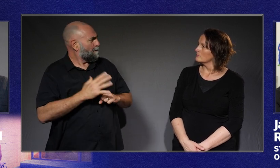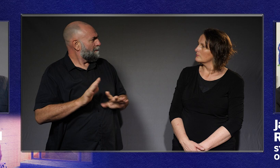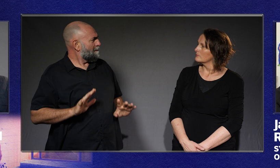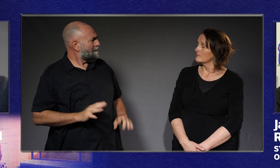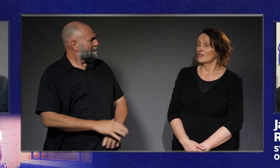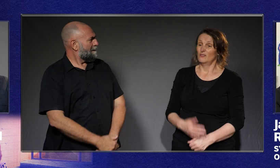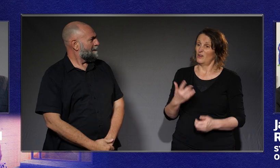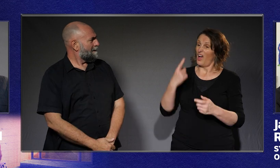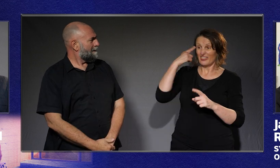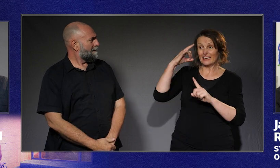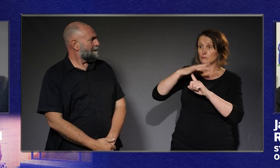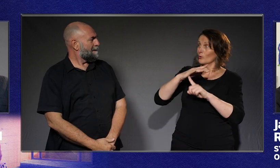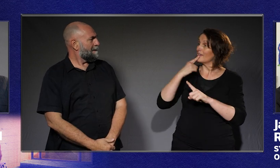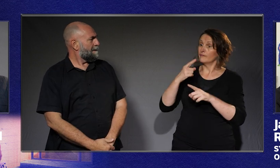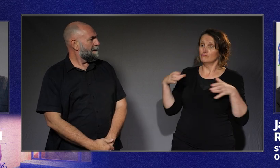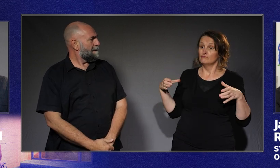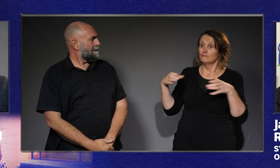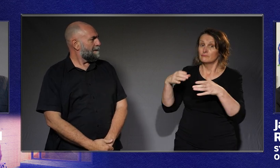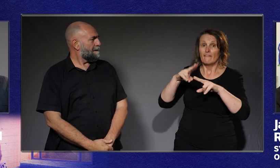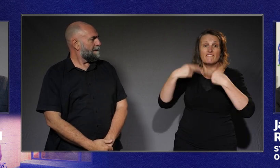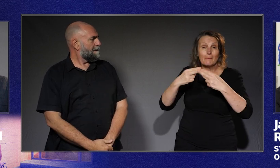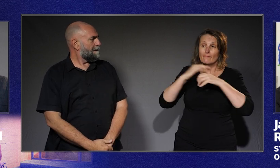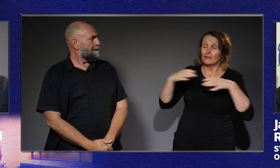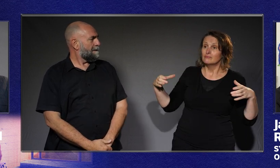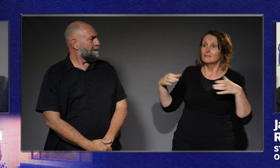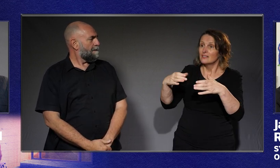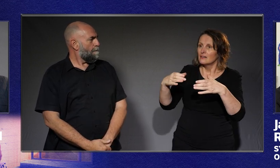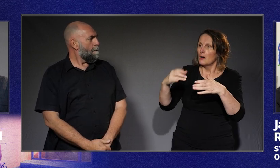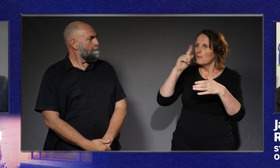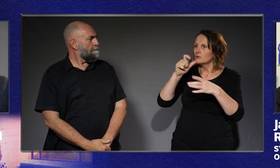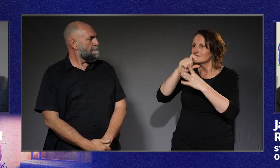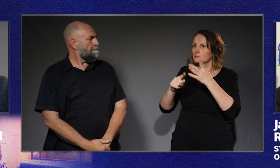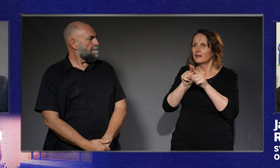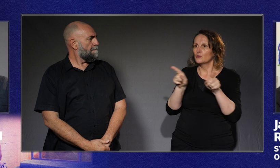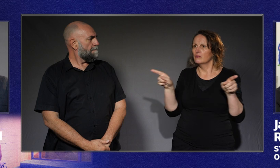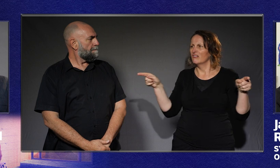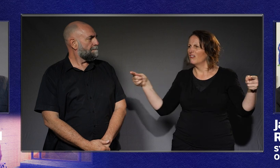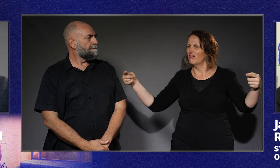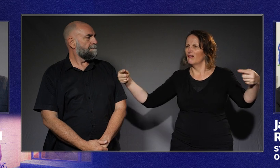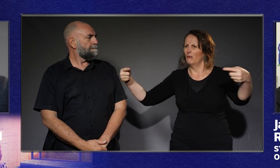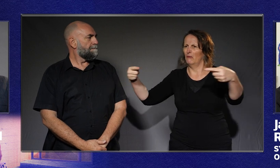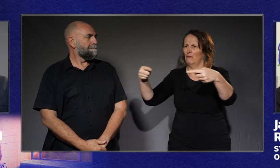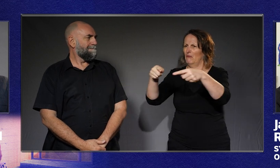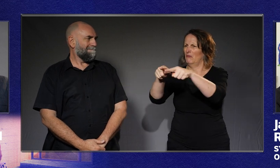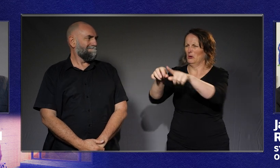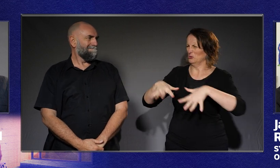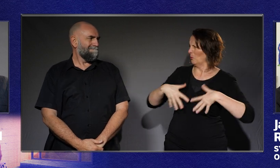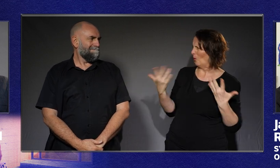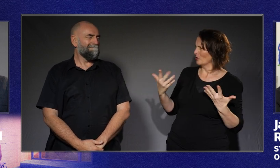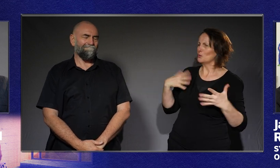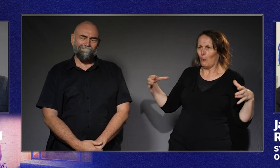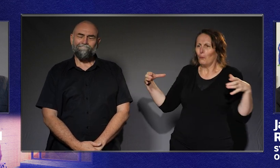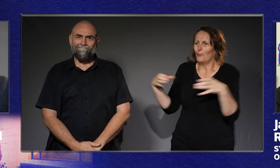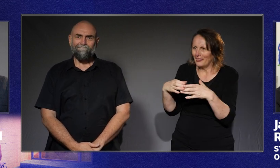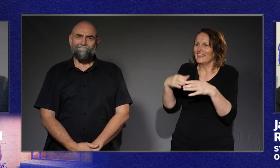and then one friend peels off and goes, I'll see you in half an hour. When we get to my seat, you know, I'm going back to house. That's not what you want to do. When you're going out, it's a social